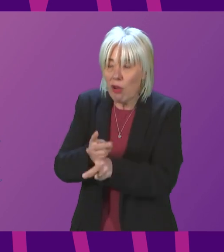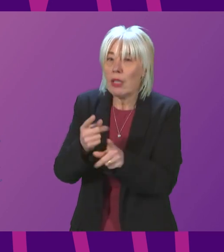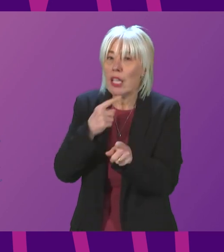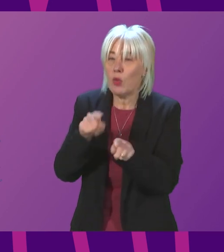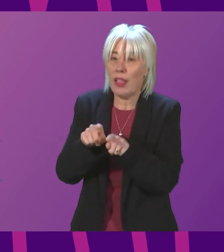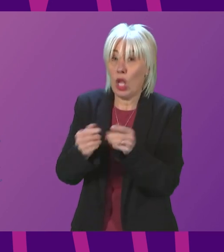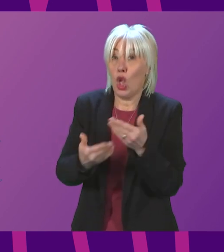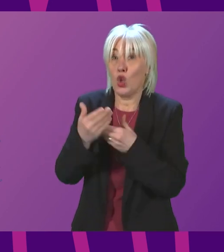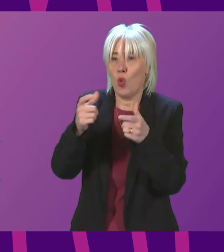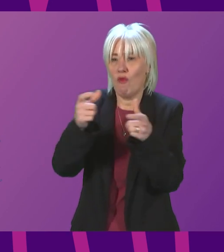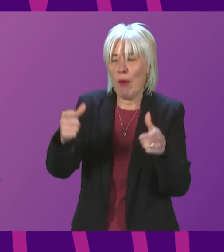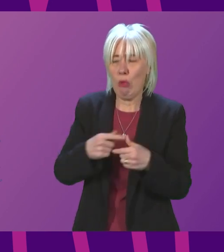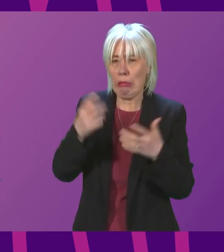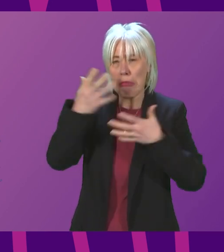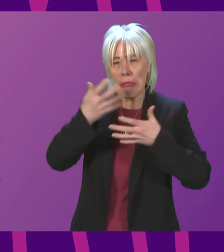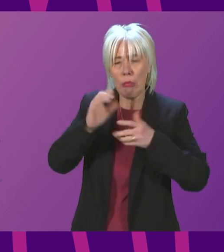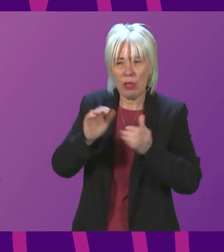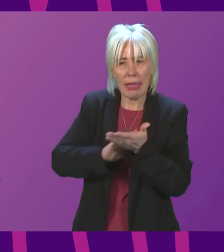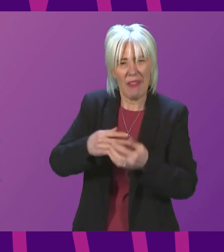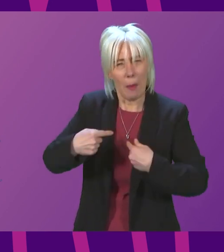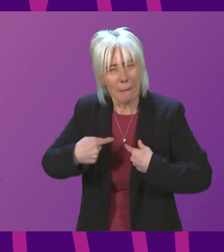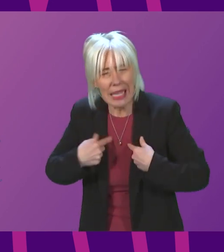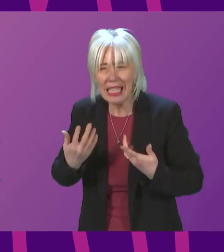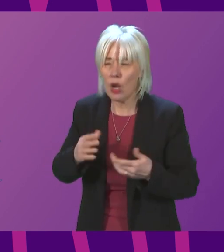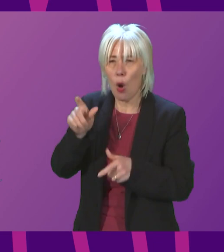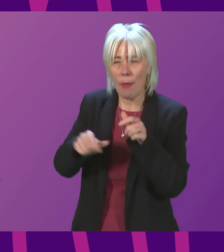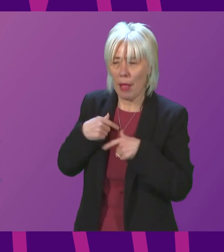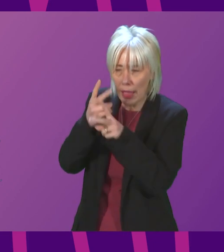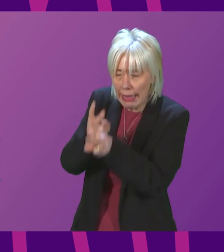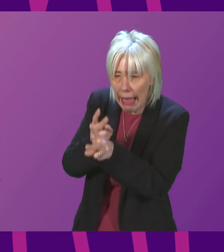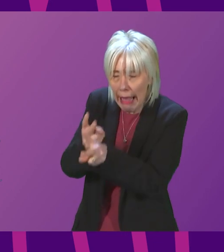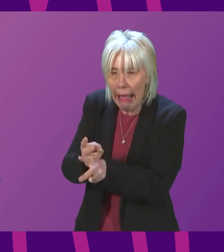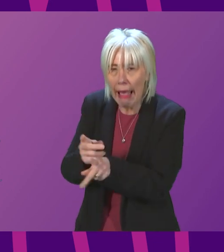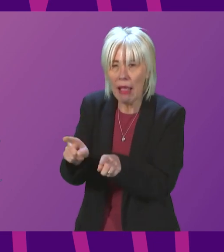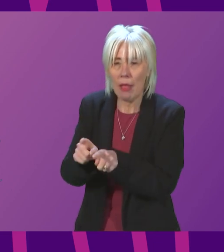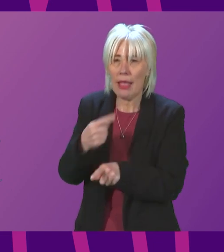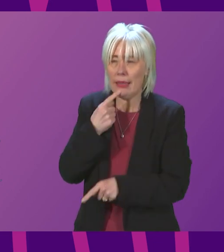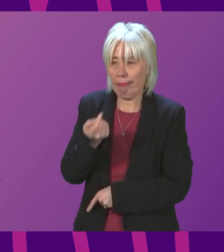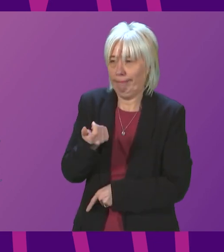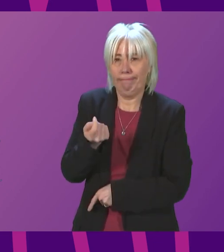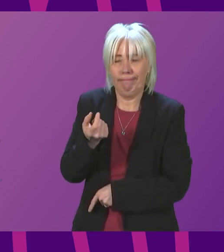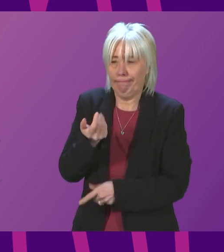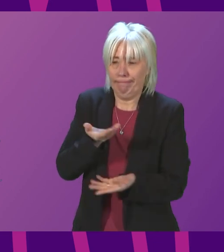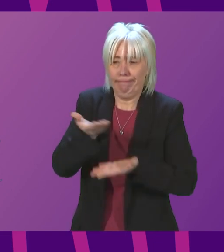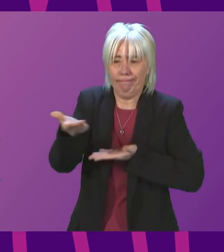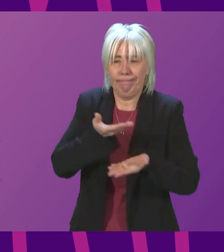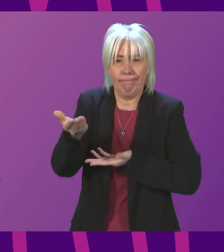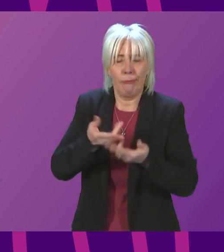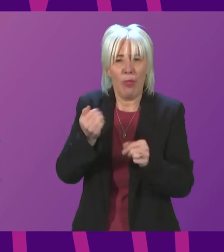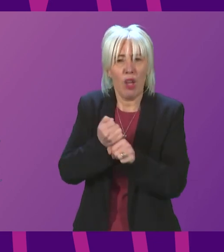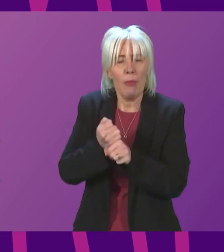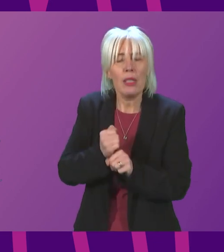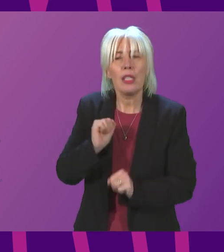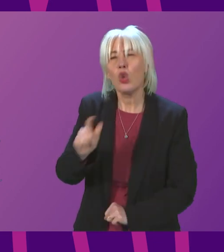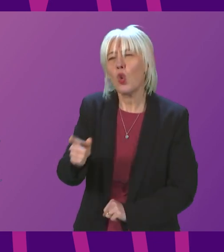what this new framework could mean for them and their loved ones and indeed have expressed frustration about the lack of dialogue for them with the government what engagement